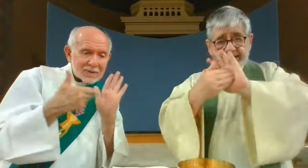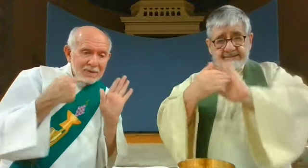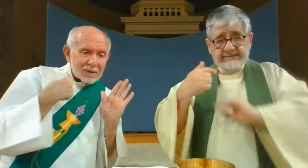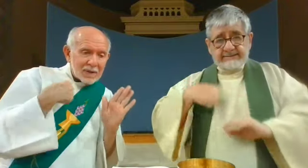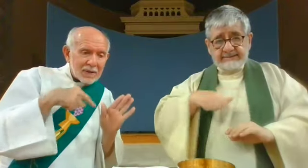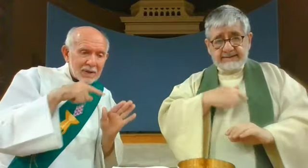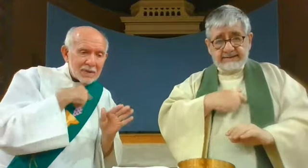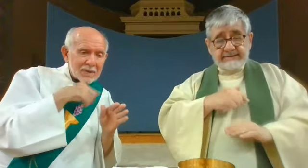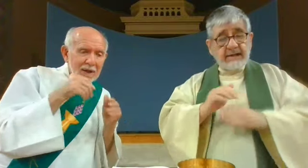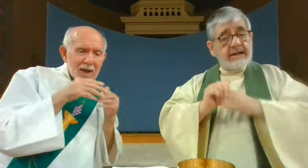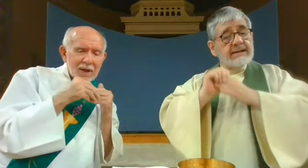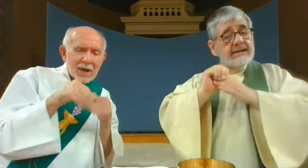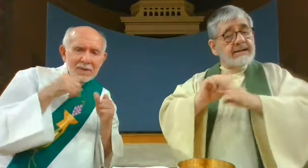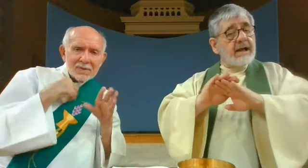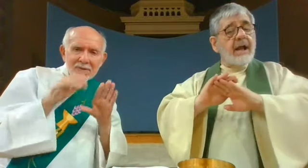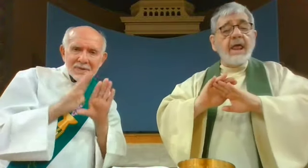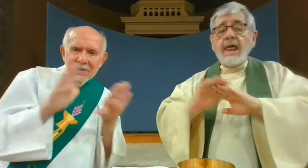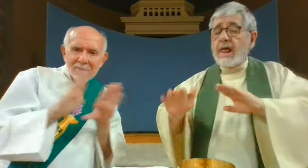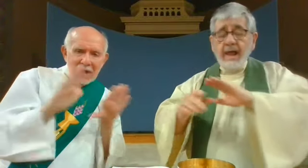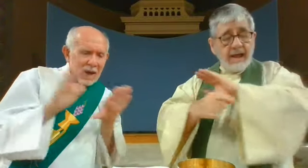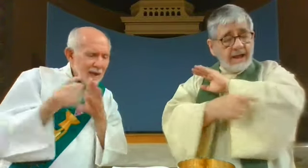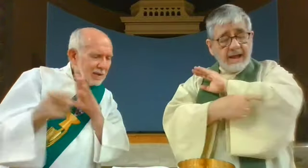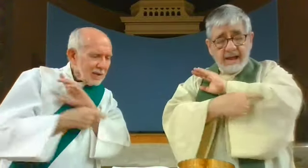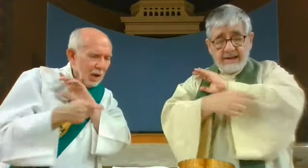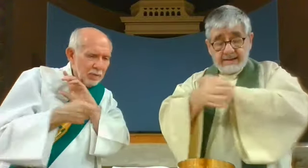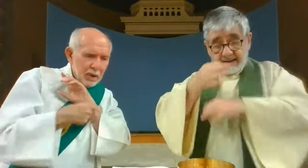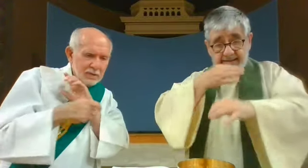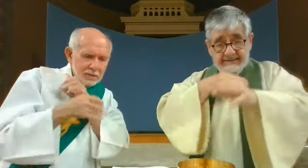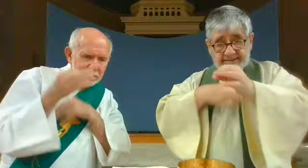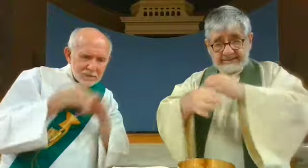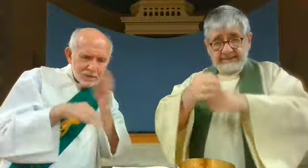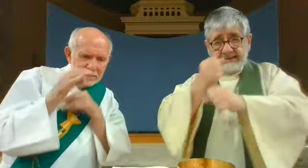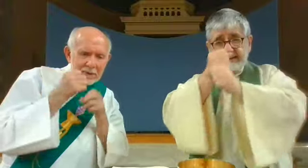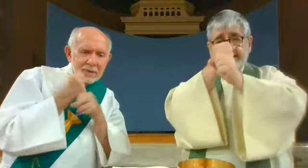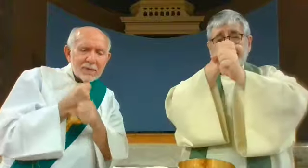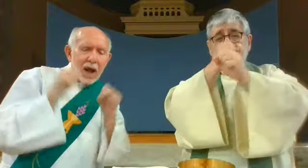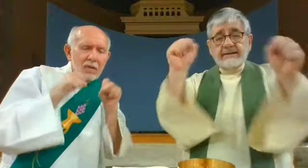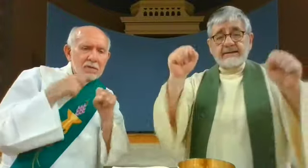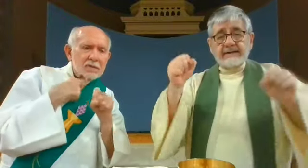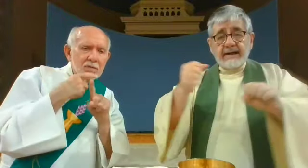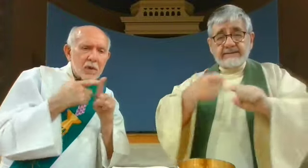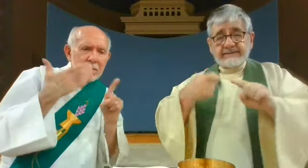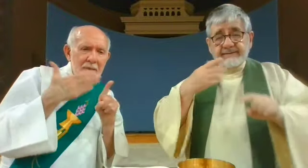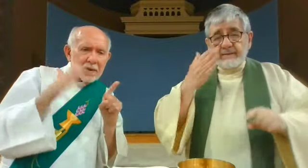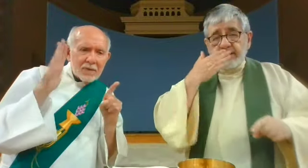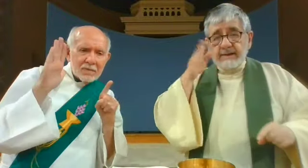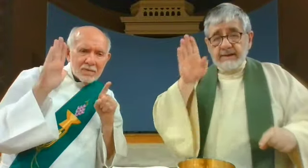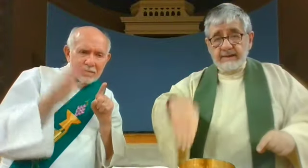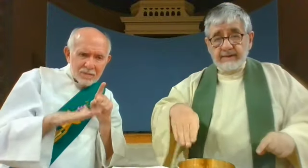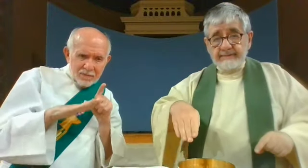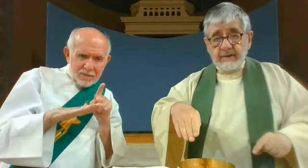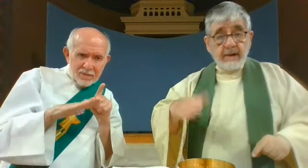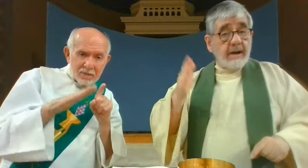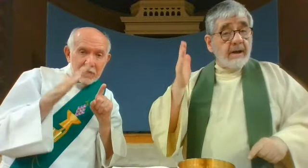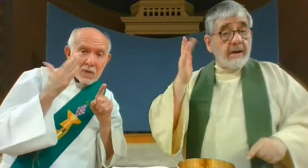and lead us not into temptation, but deliver us from evil. For Thine is the kingdom,